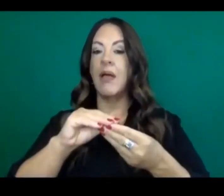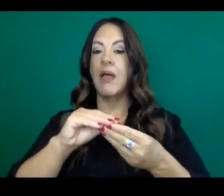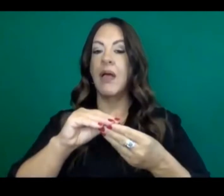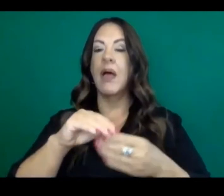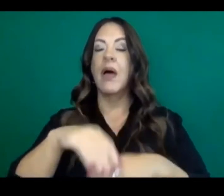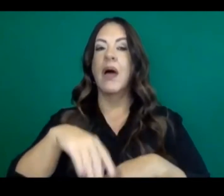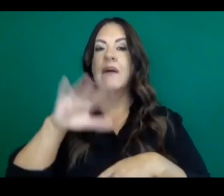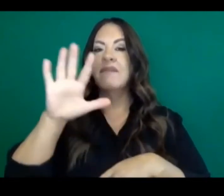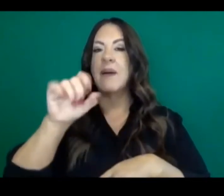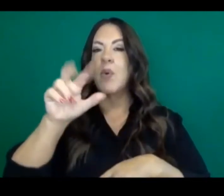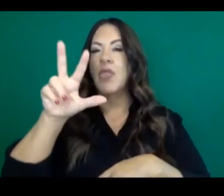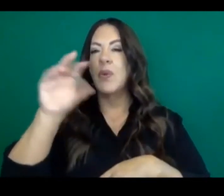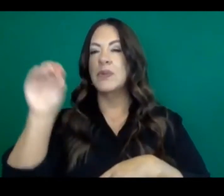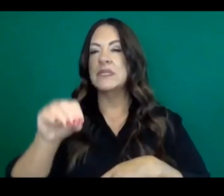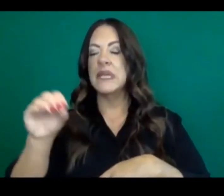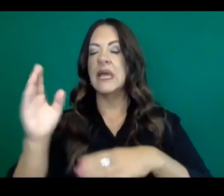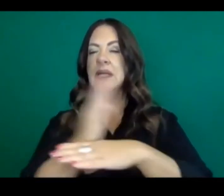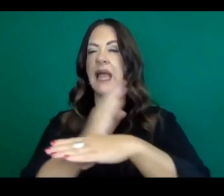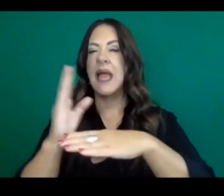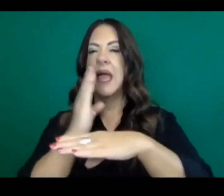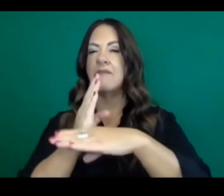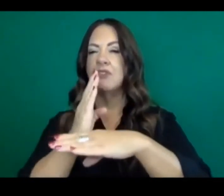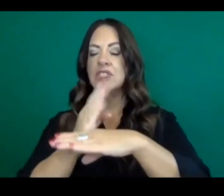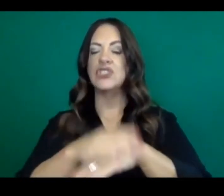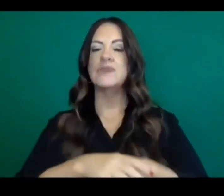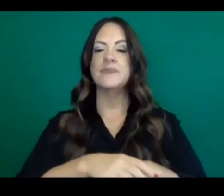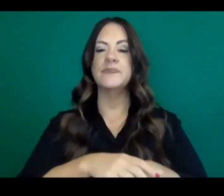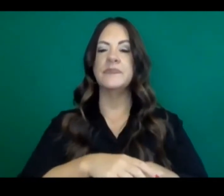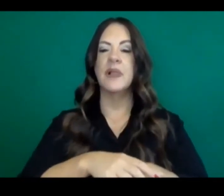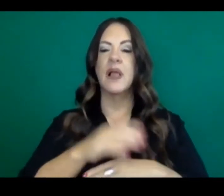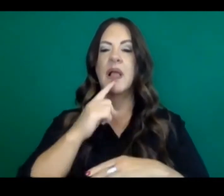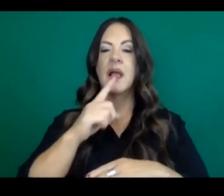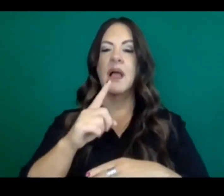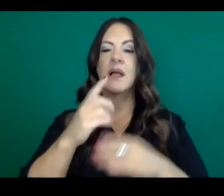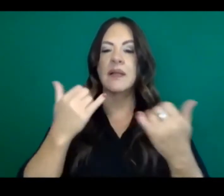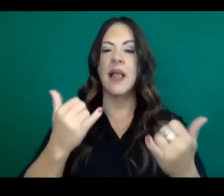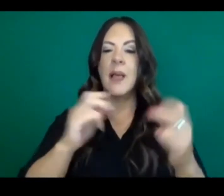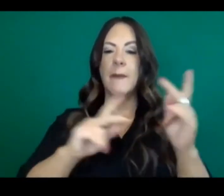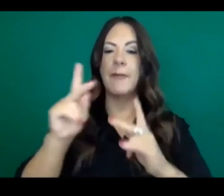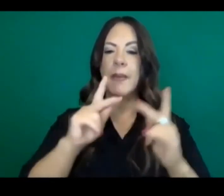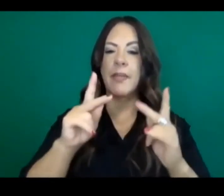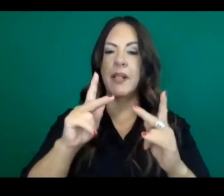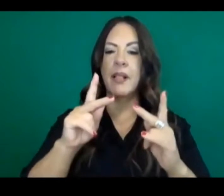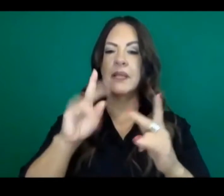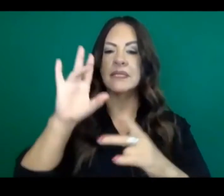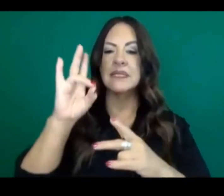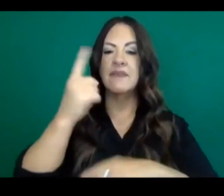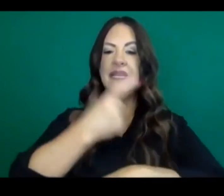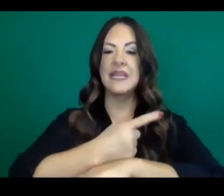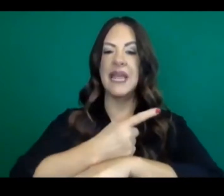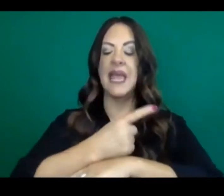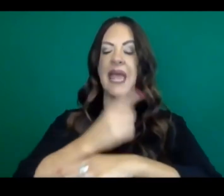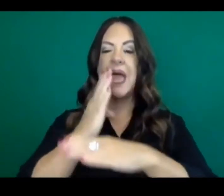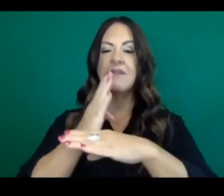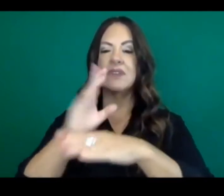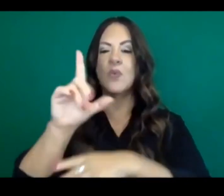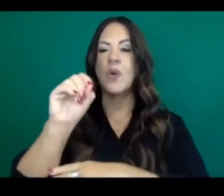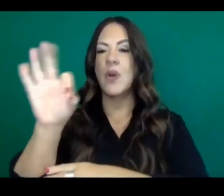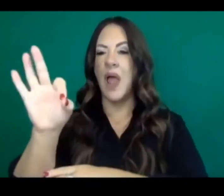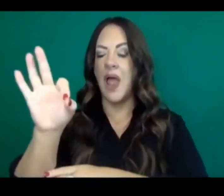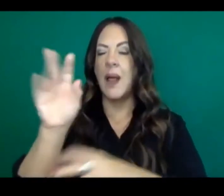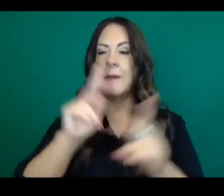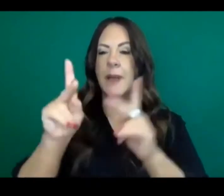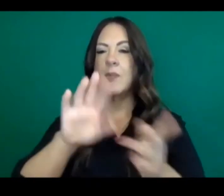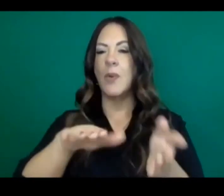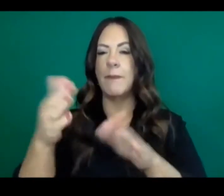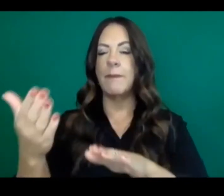.3%. We have 85 new deaths reported today, and our seven day average for that is 109. So